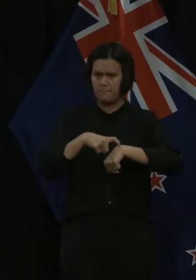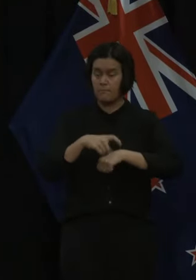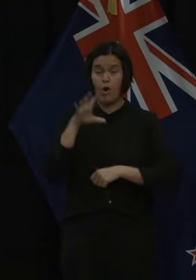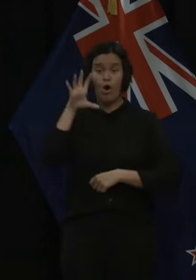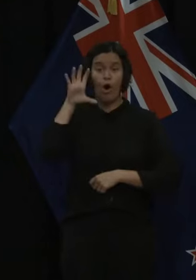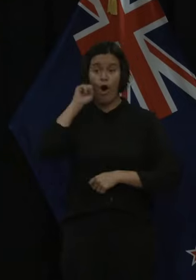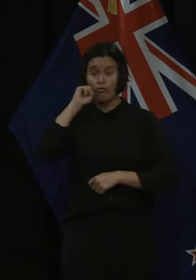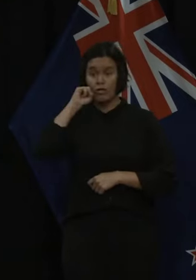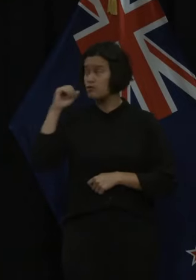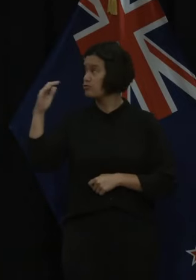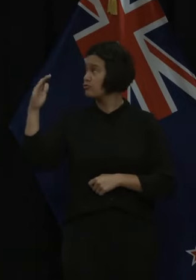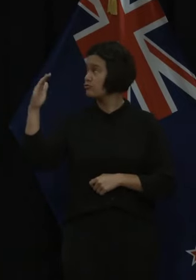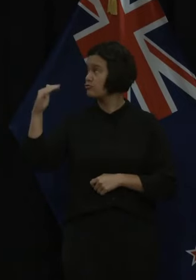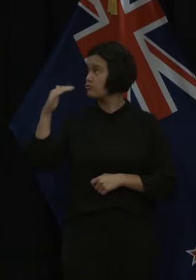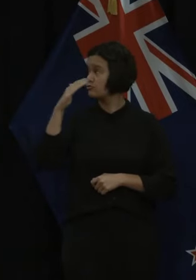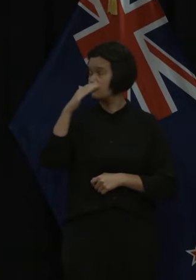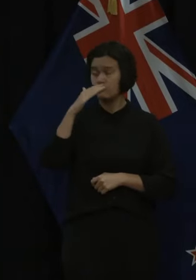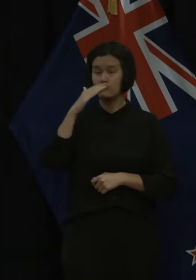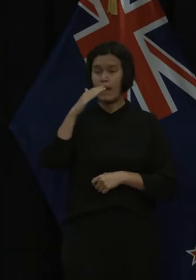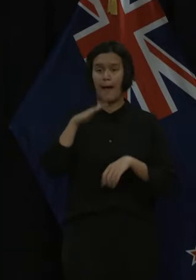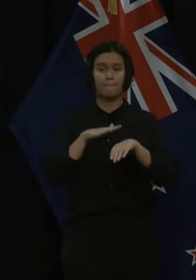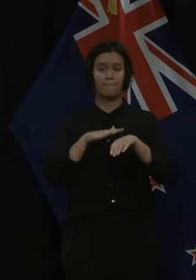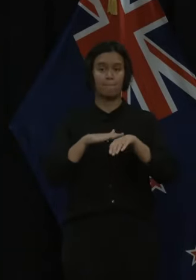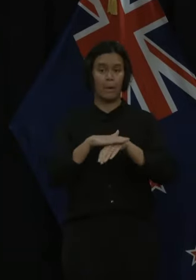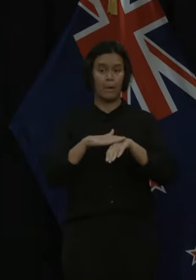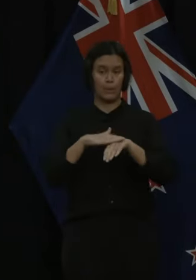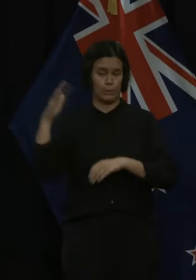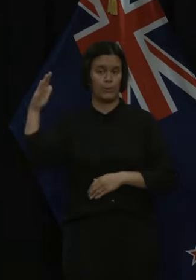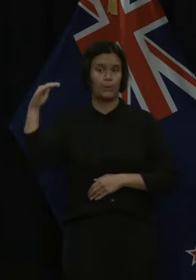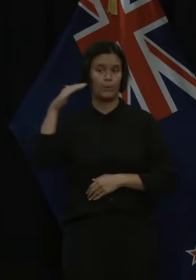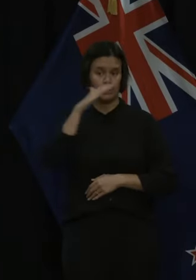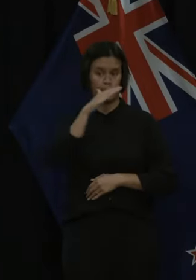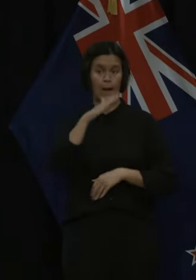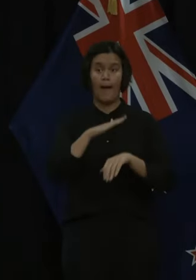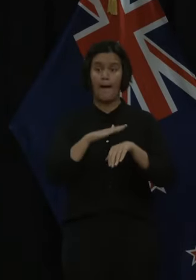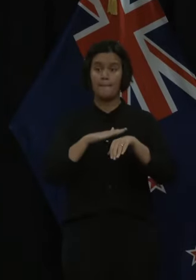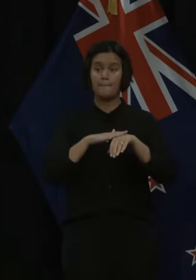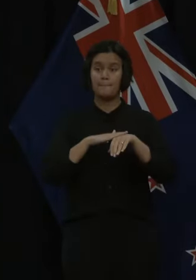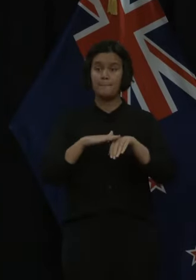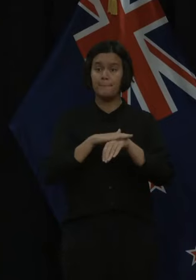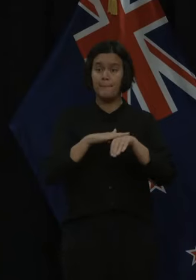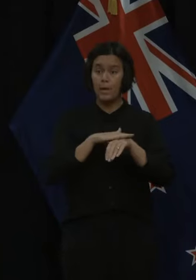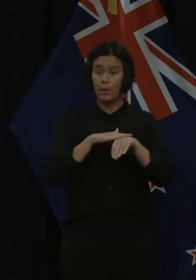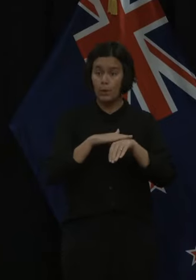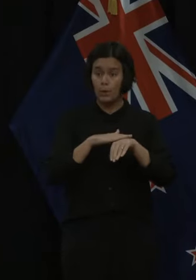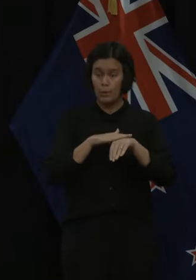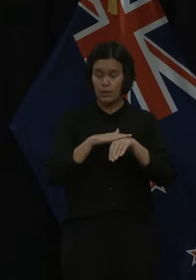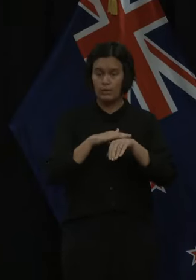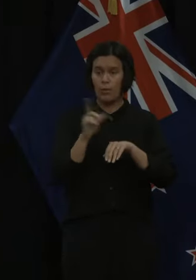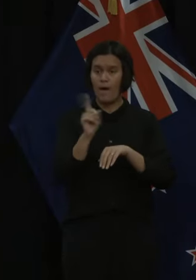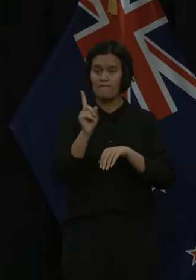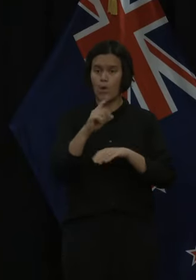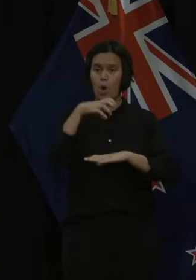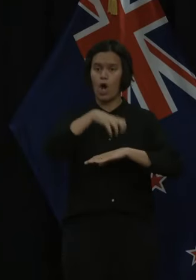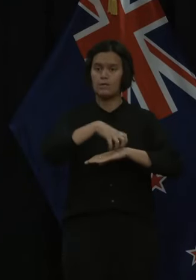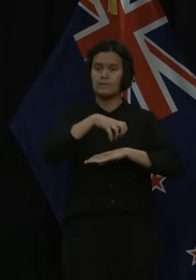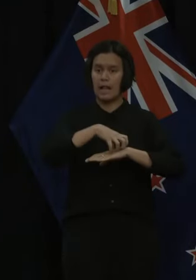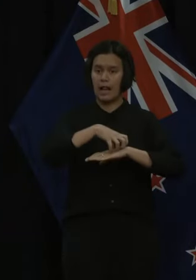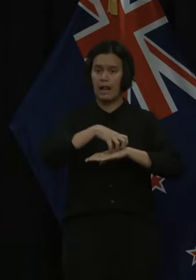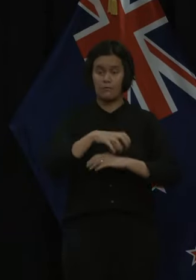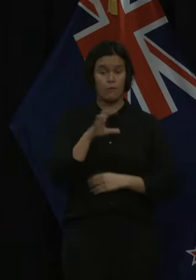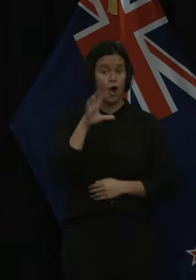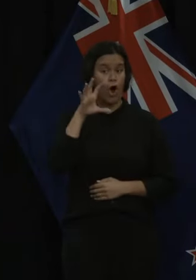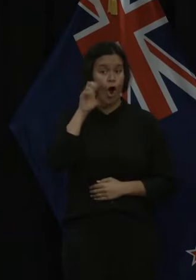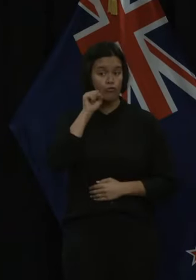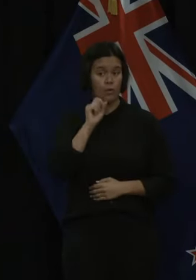the dotted line, that is, being hospitalisations predicted based on the data in early November. And then ICU bed use, the orange one,